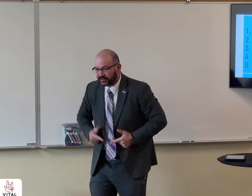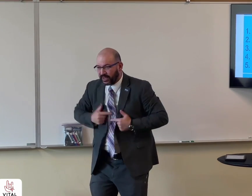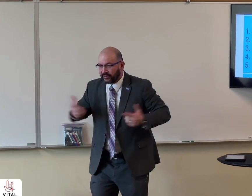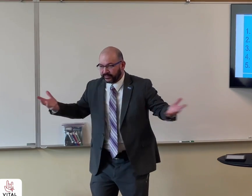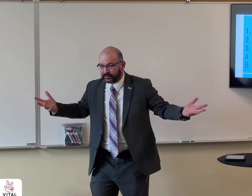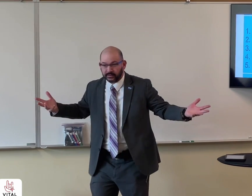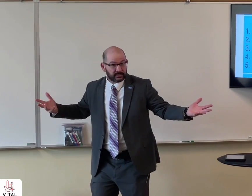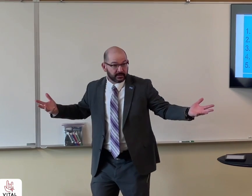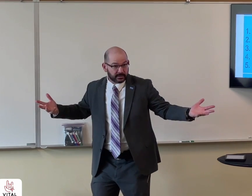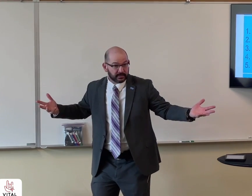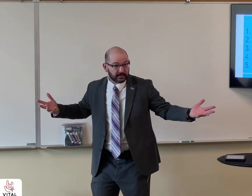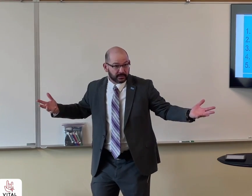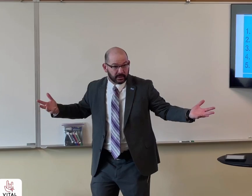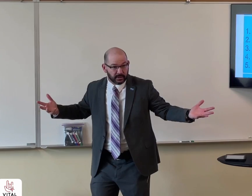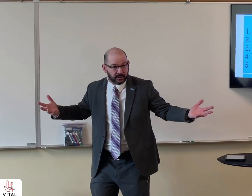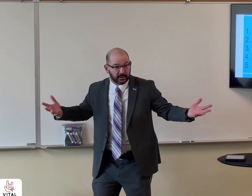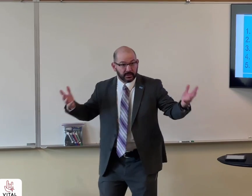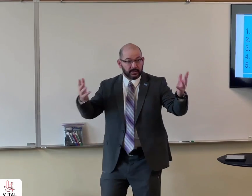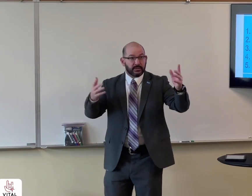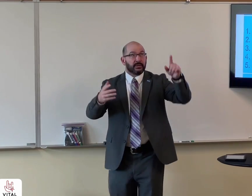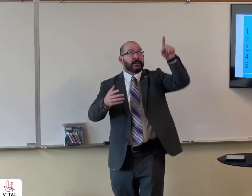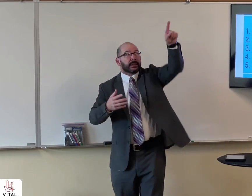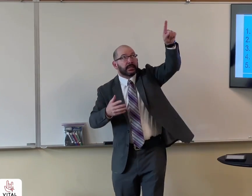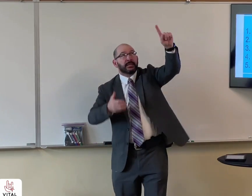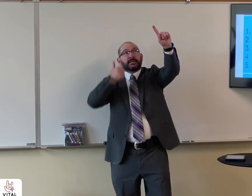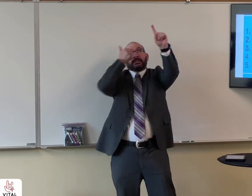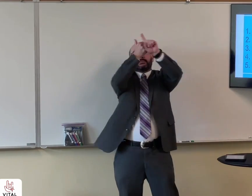And the life, right? Jesus said, he is the truth.